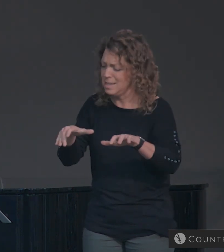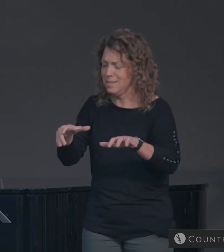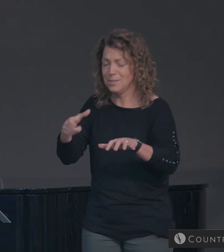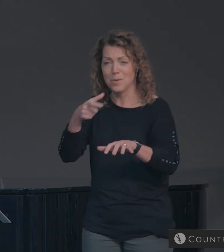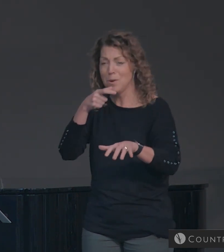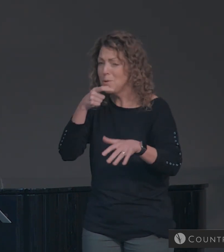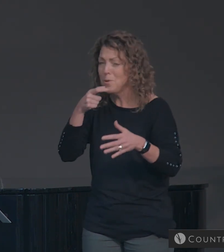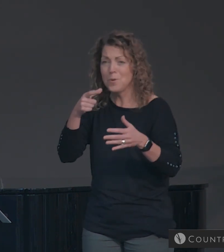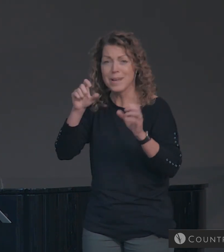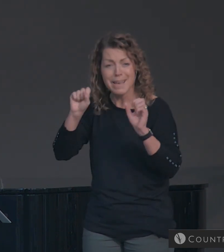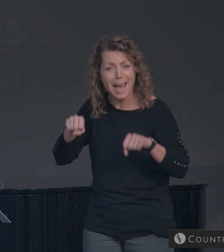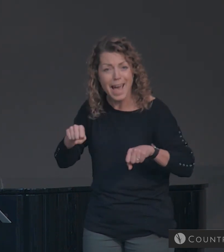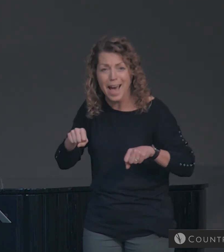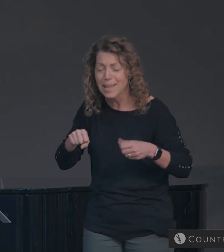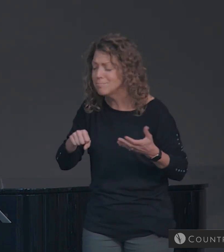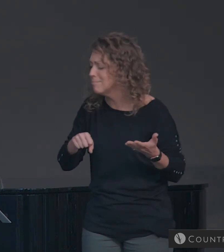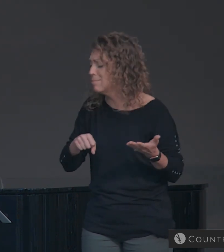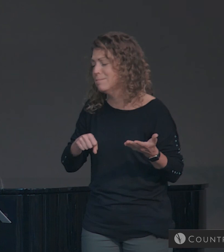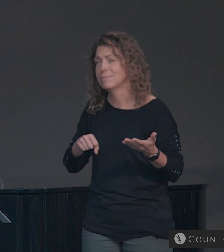wondrous deeds